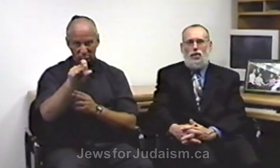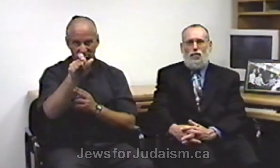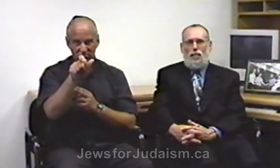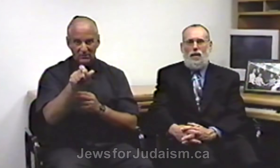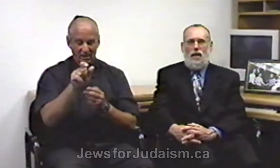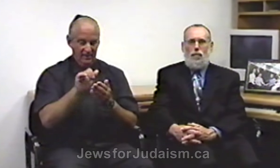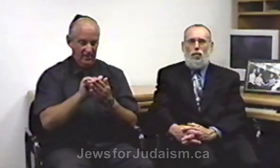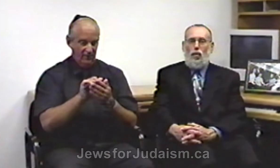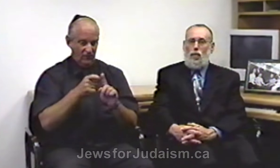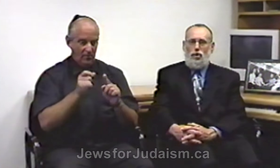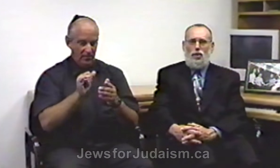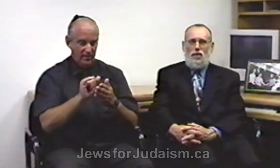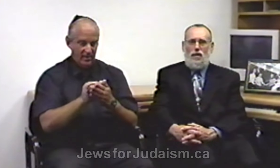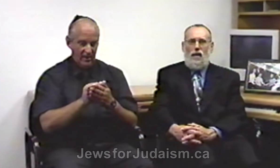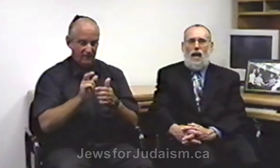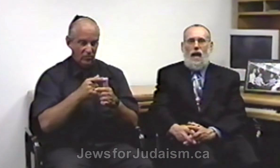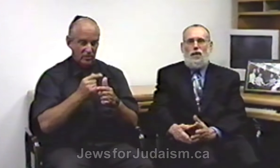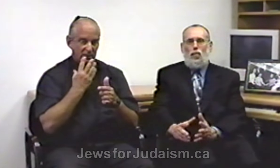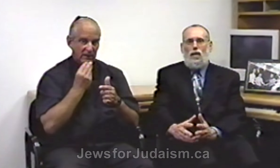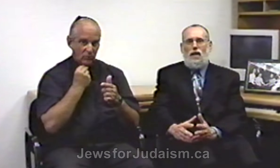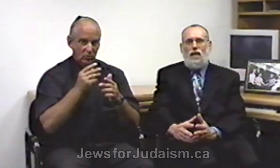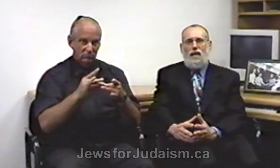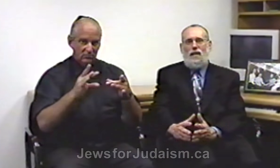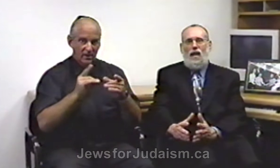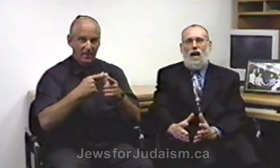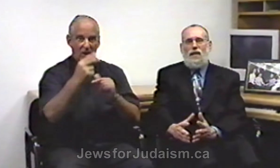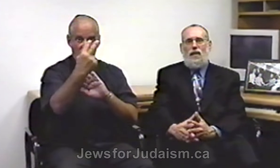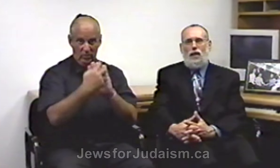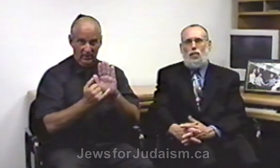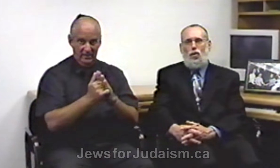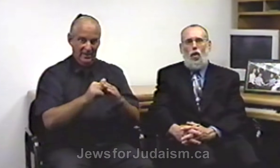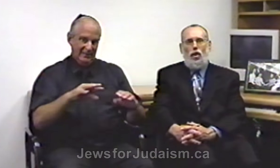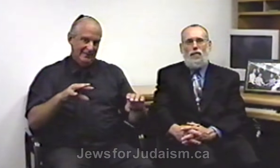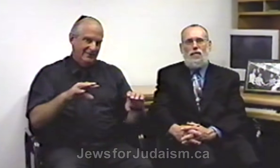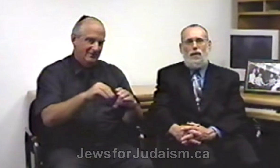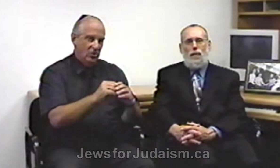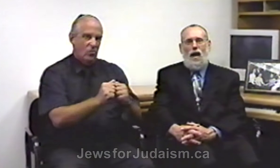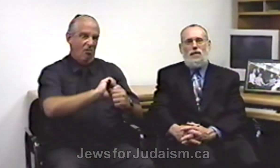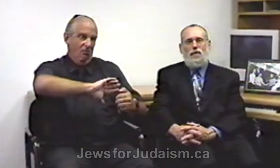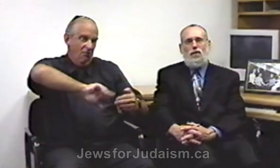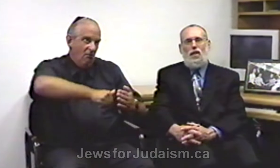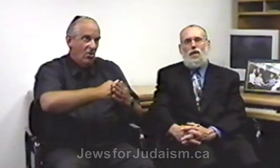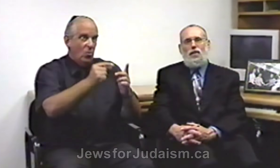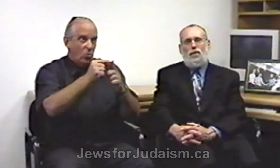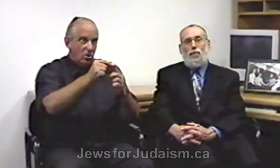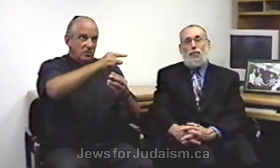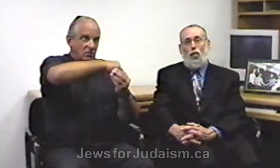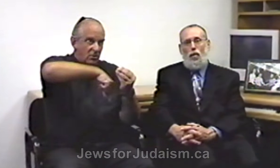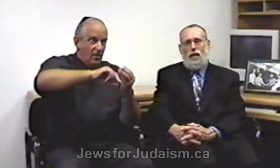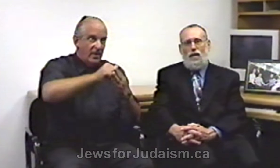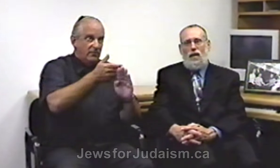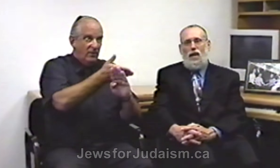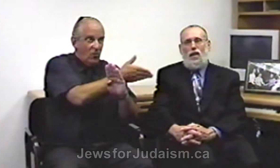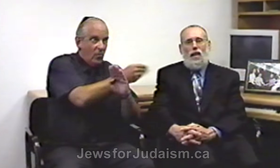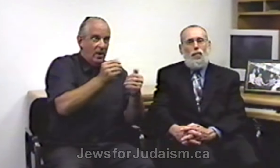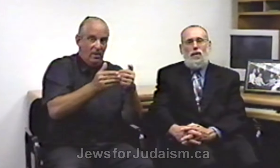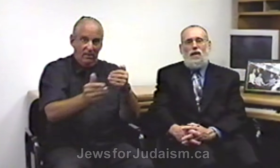from the Hebrew original and to read it in context with all of the passages before it it would